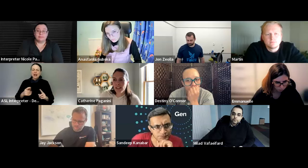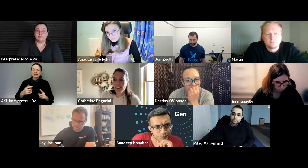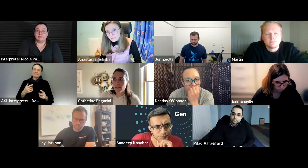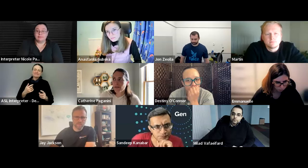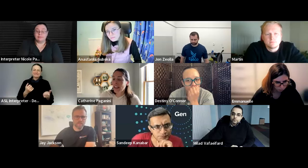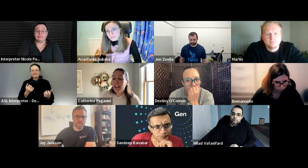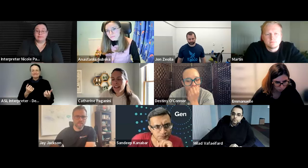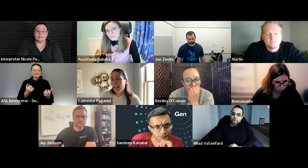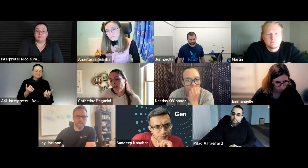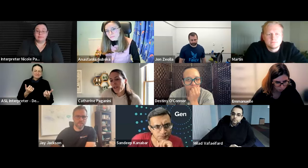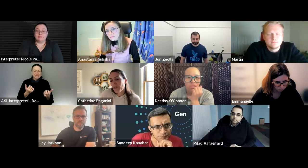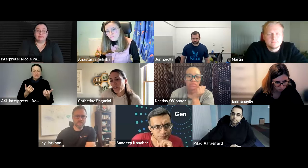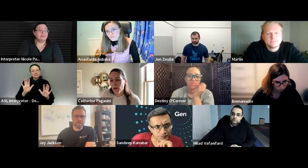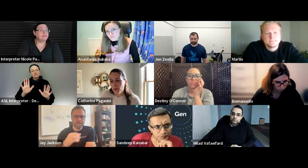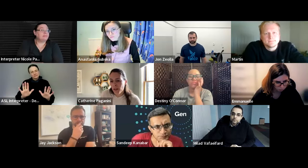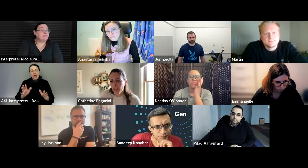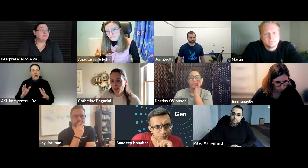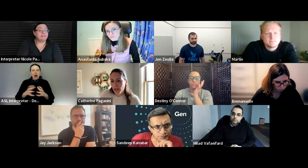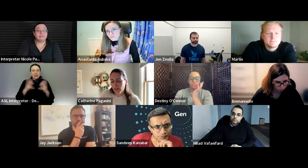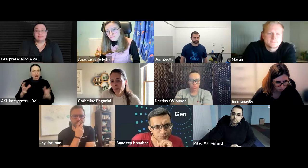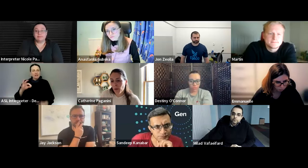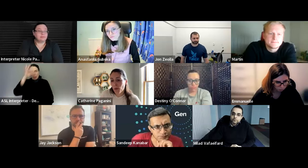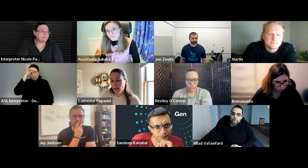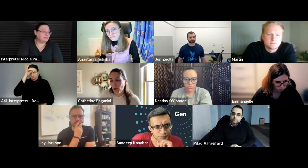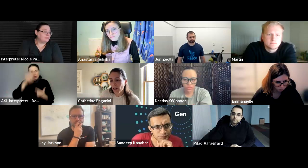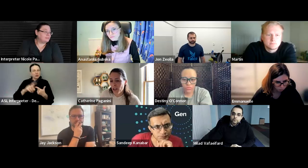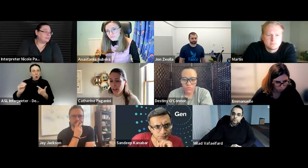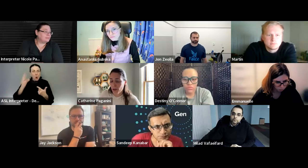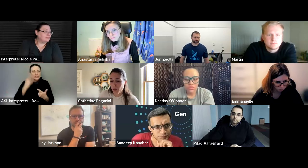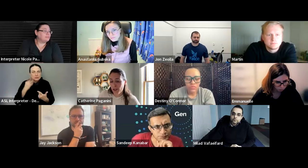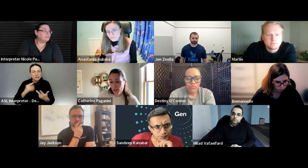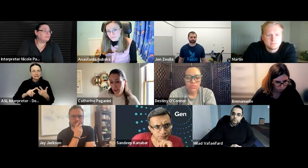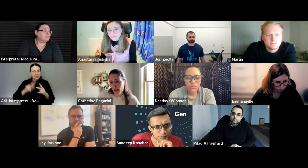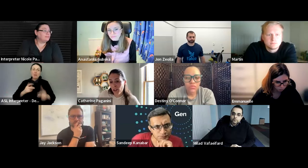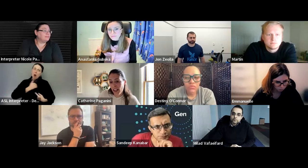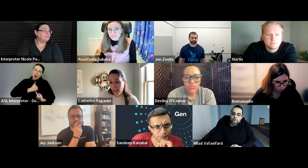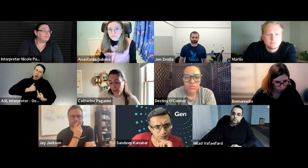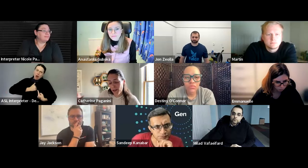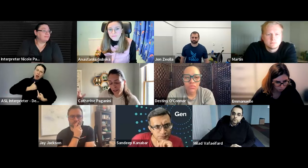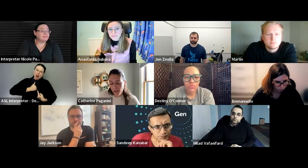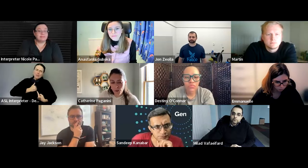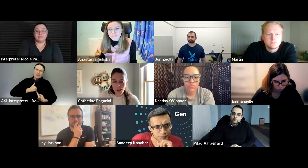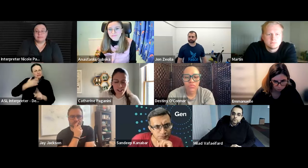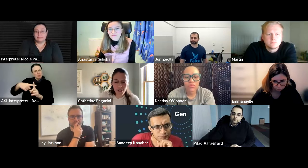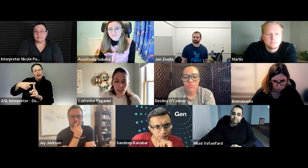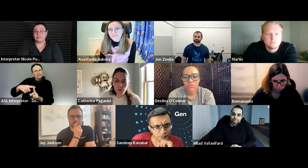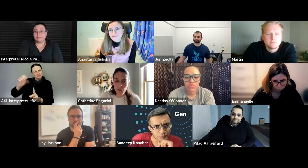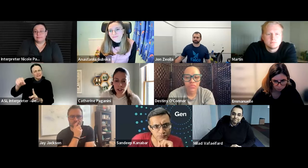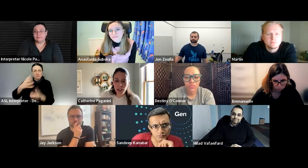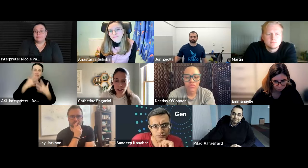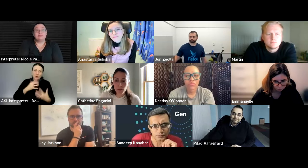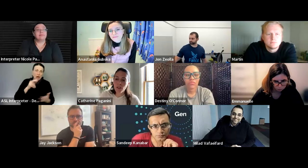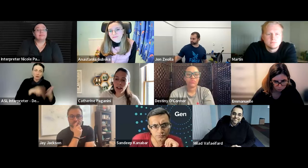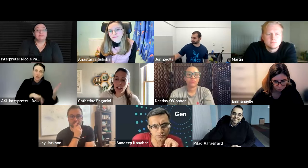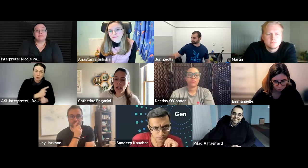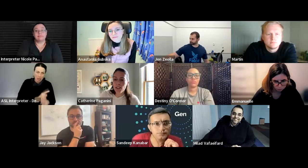like ignorance or no experience or whatever and people were apologetic which is a good sign right unfortunately i didn't